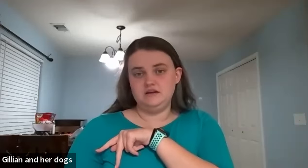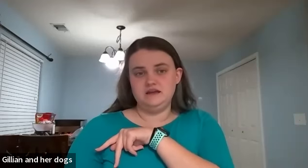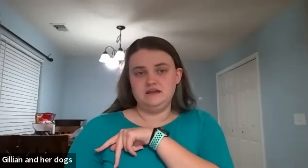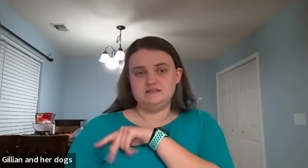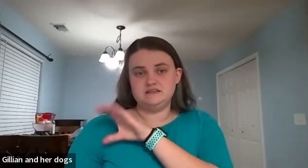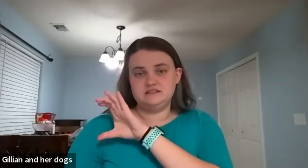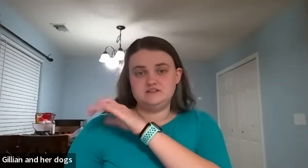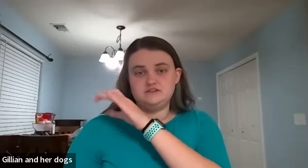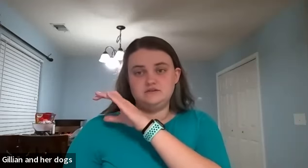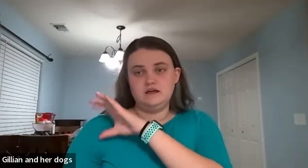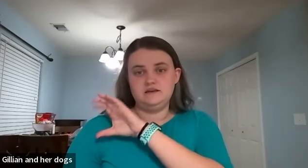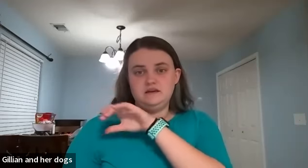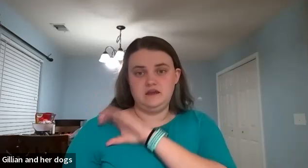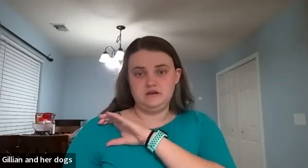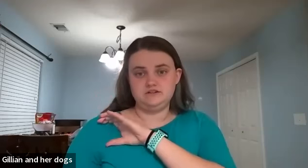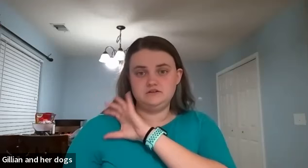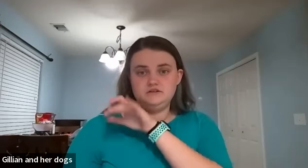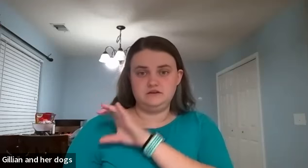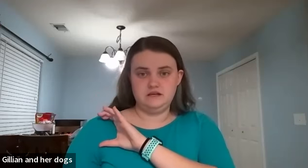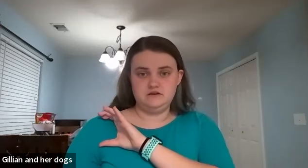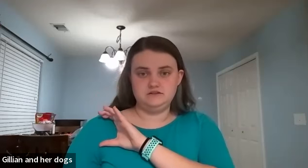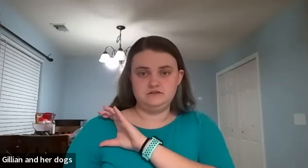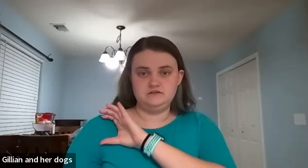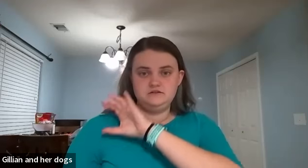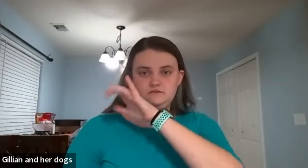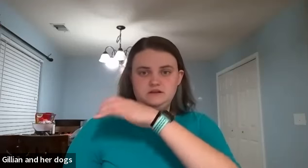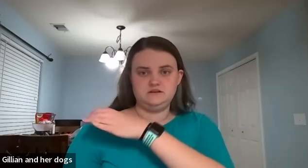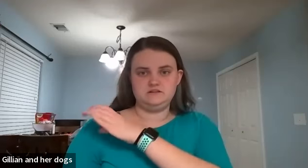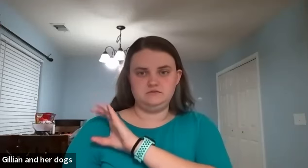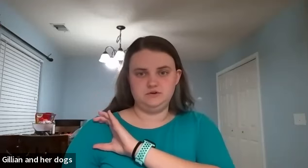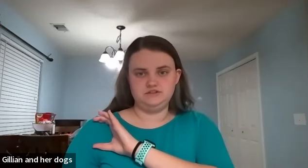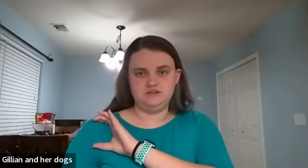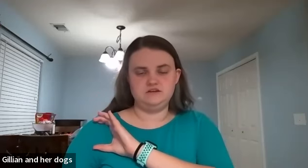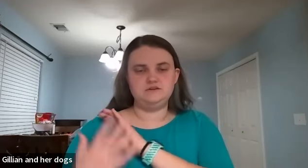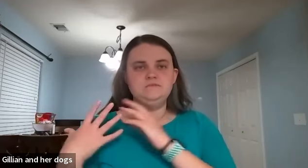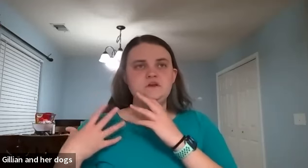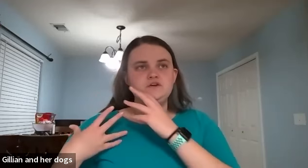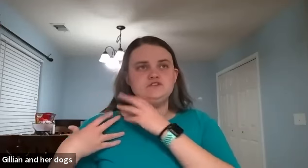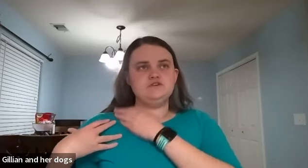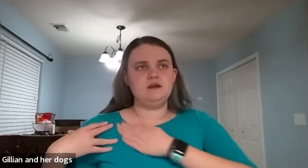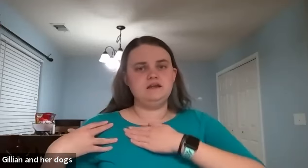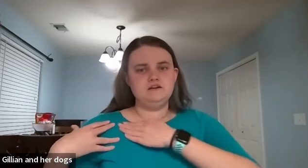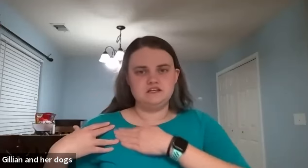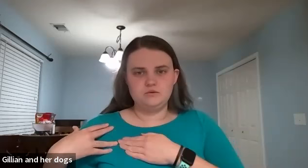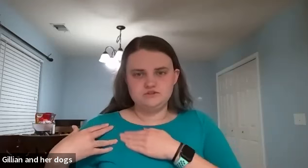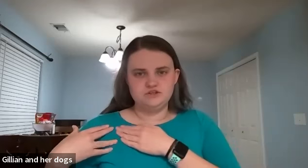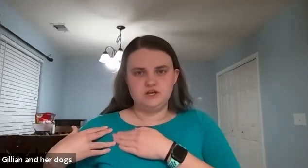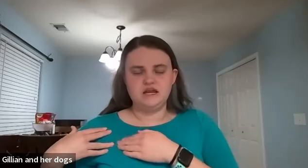is because this is also like character character make like a solid motion character so right here's like almost where you're gonna